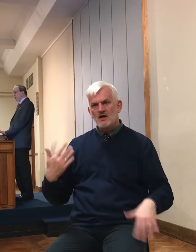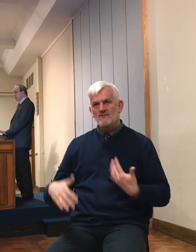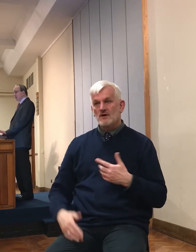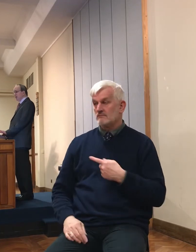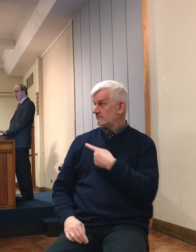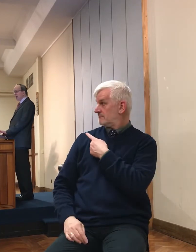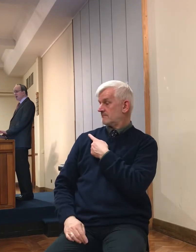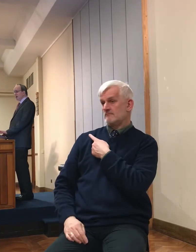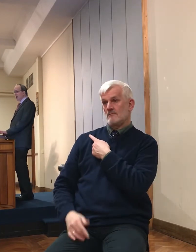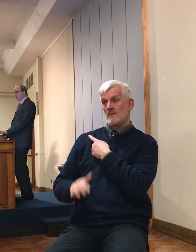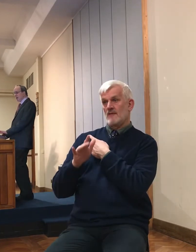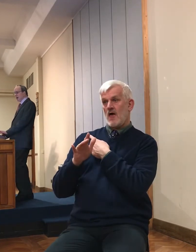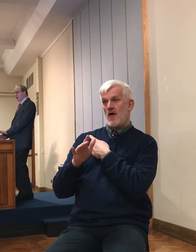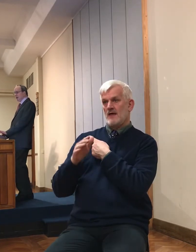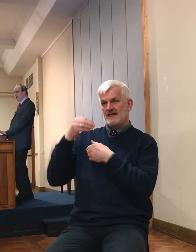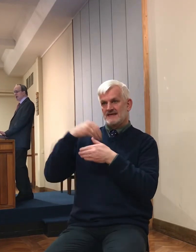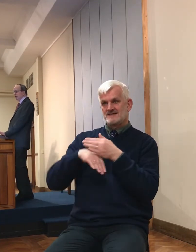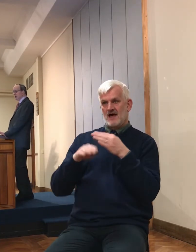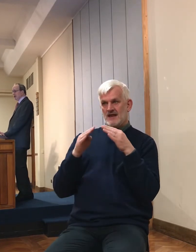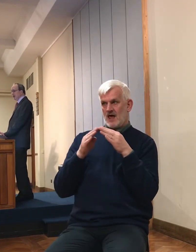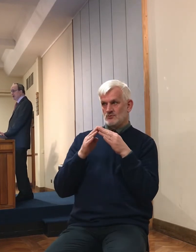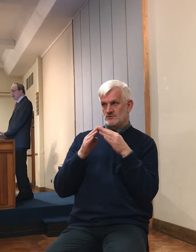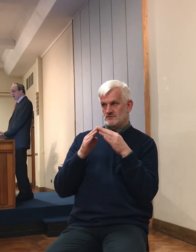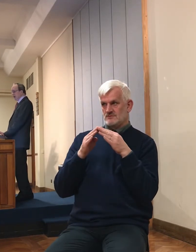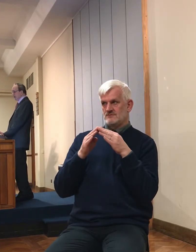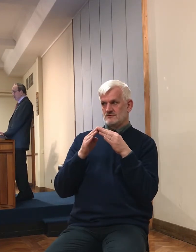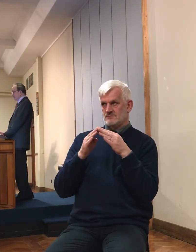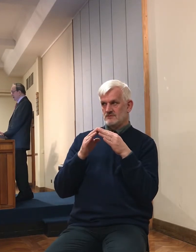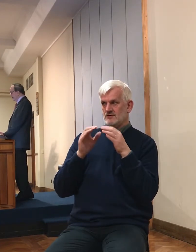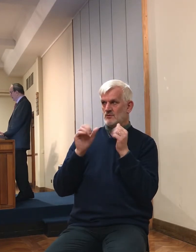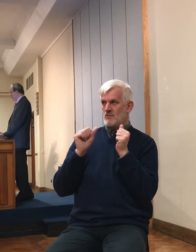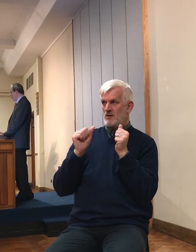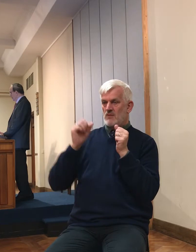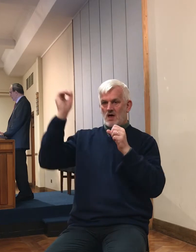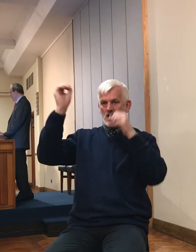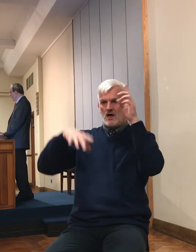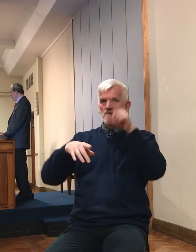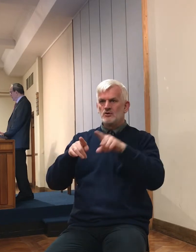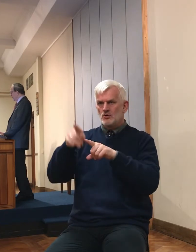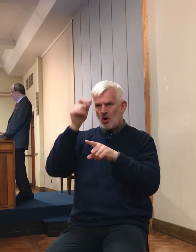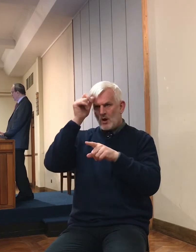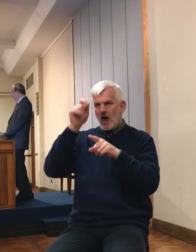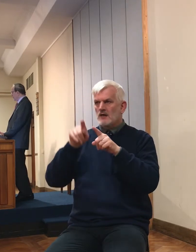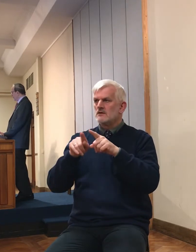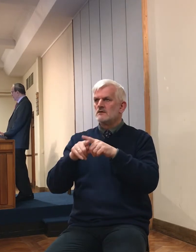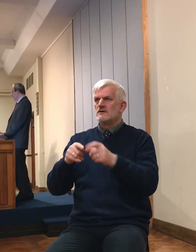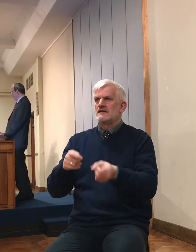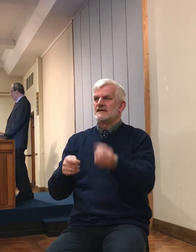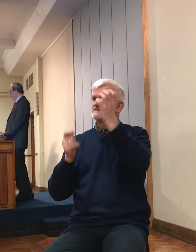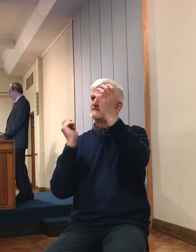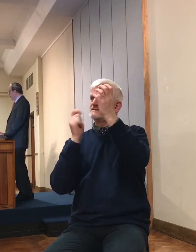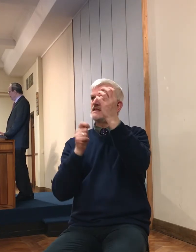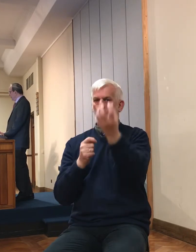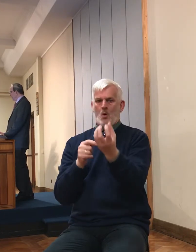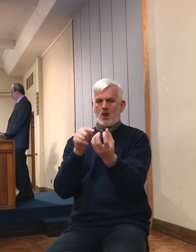I was indoors, but I remember hailstones the size of tennis balls coming down with such fury and